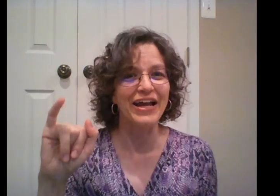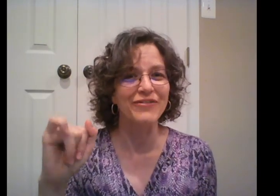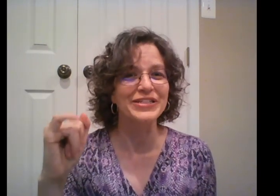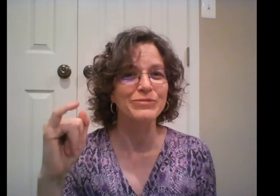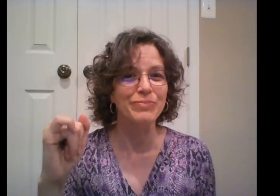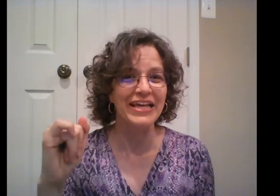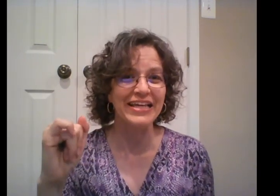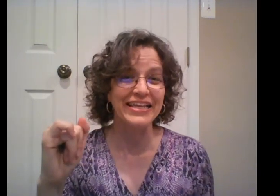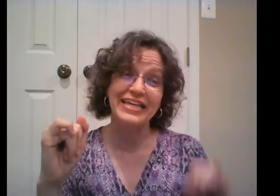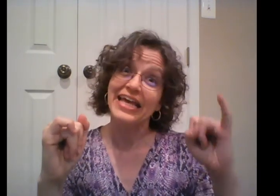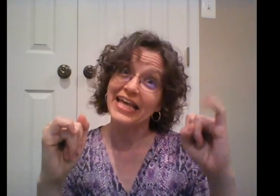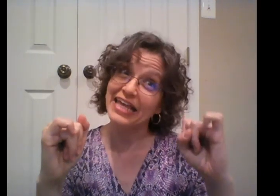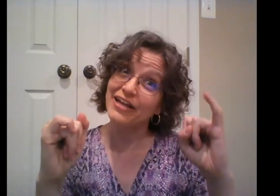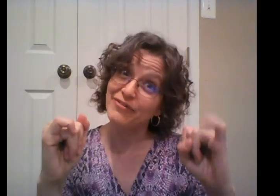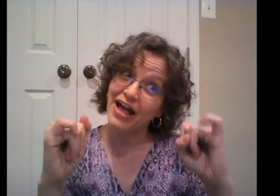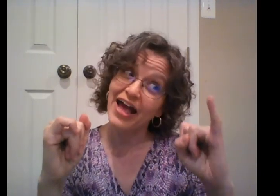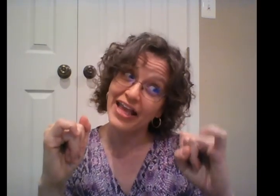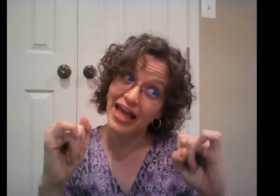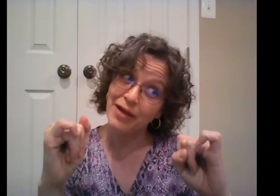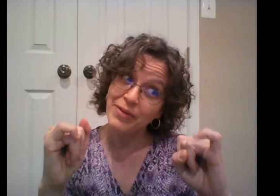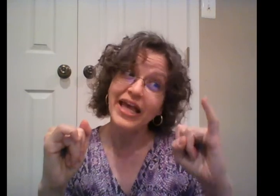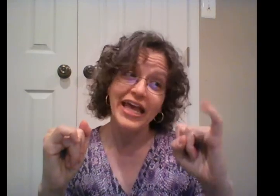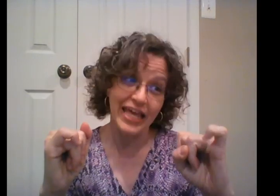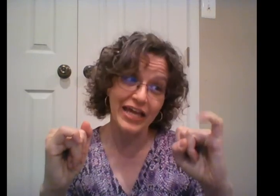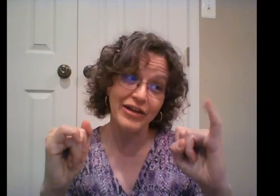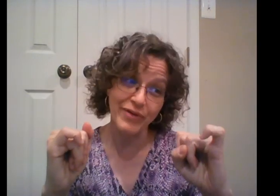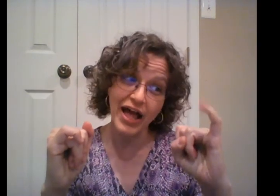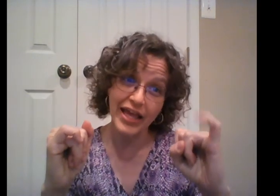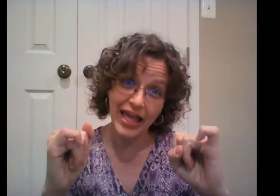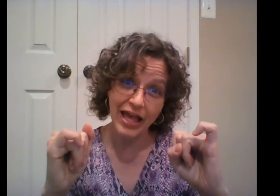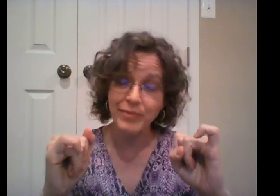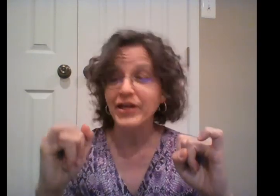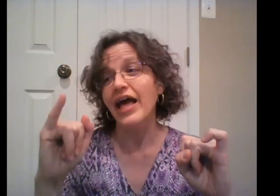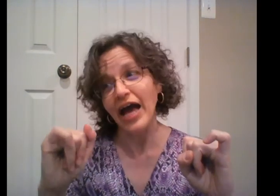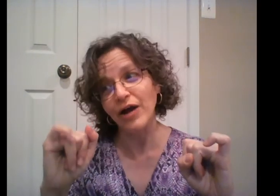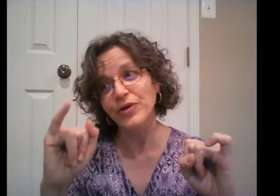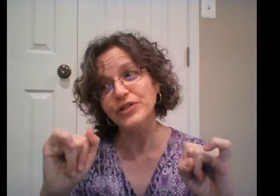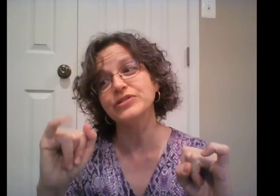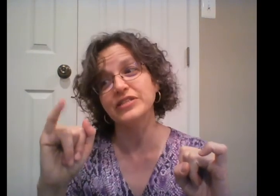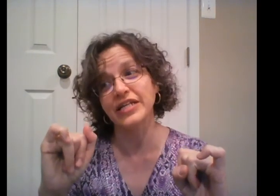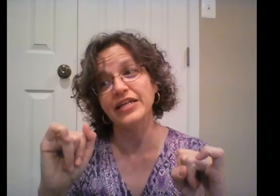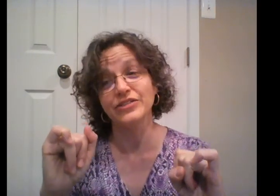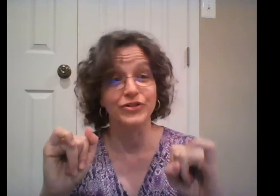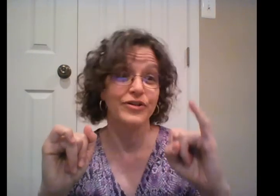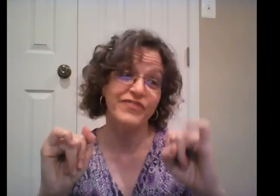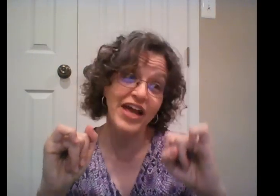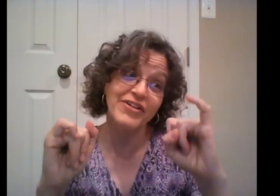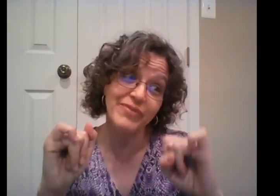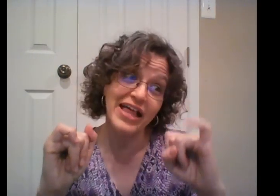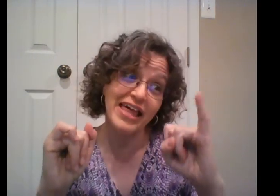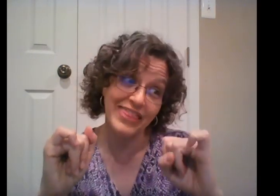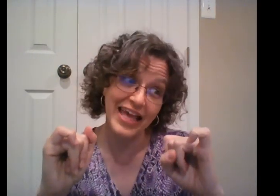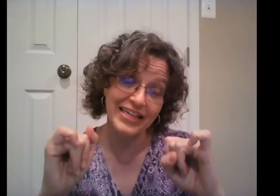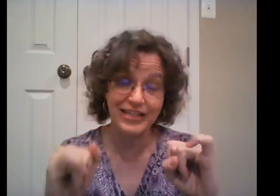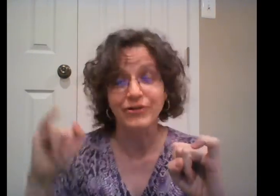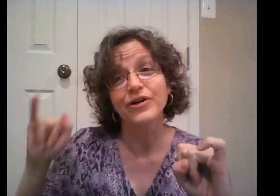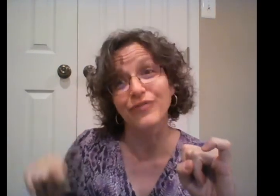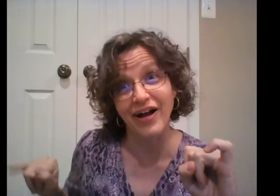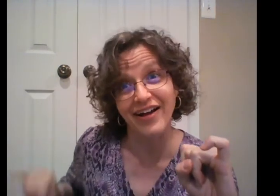is Pinky? Here I am. Here I am. How are you today, sir? Very well, I thank you. Run